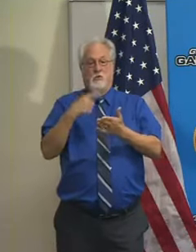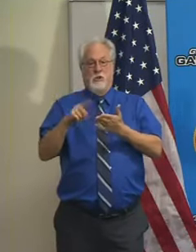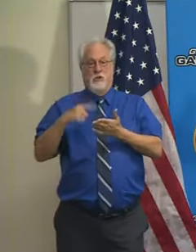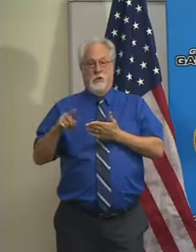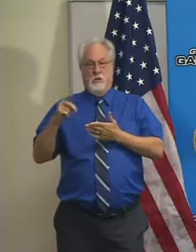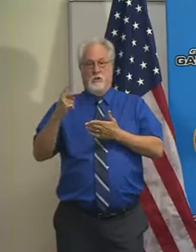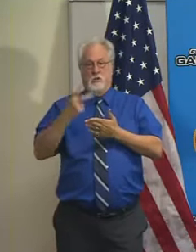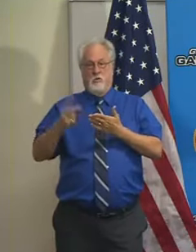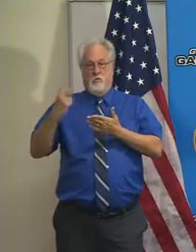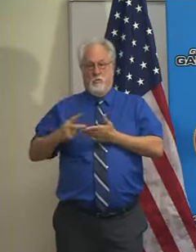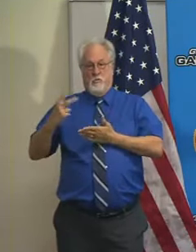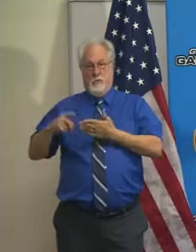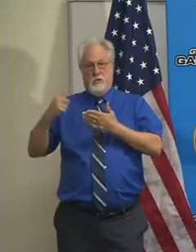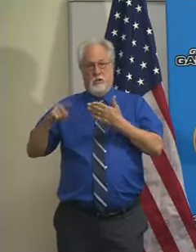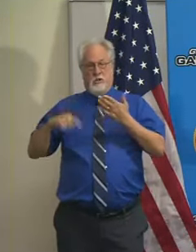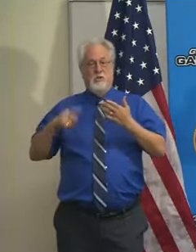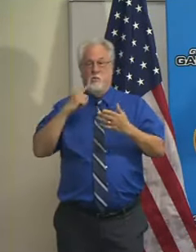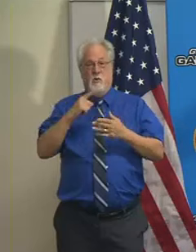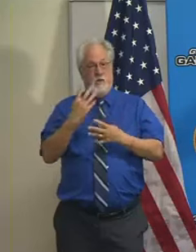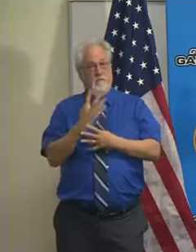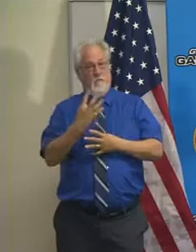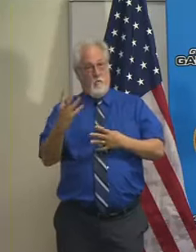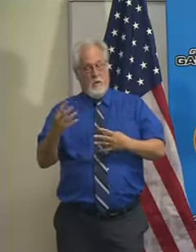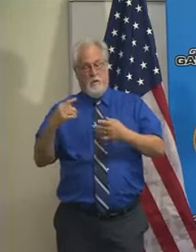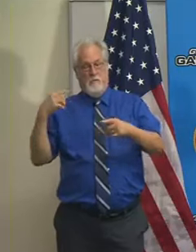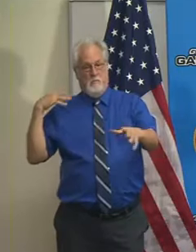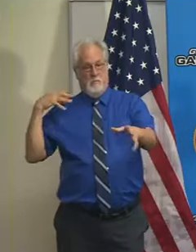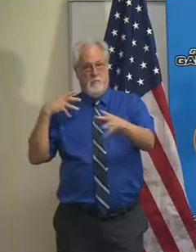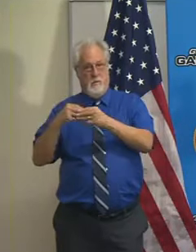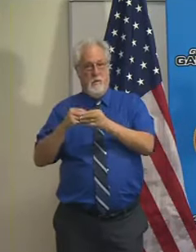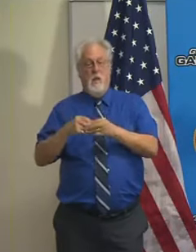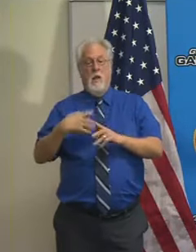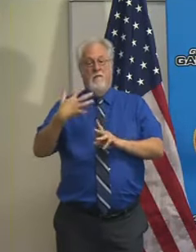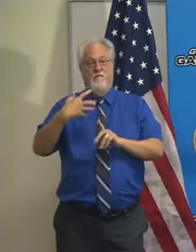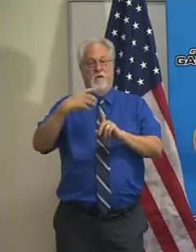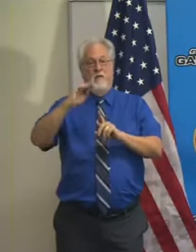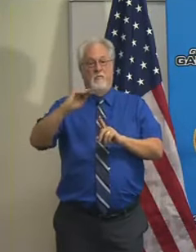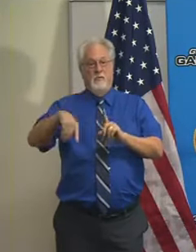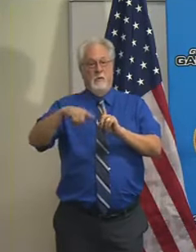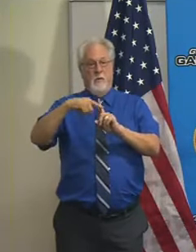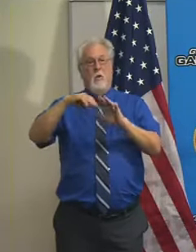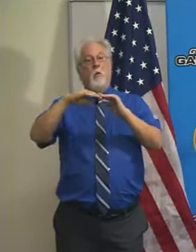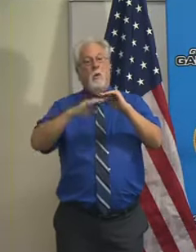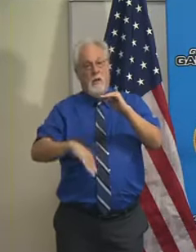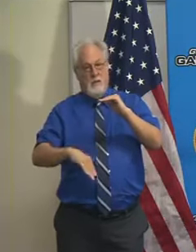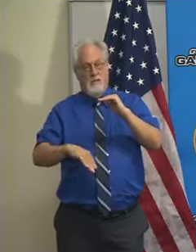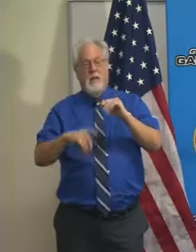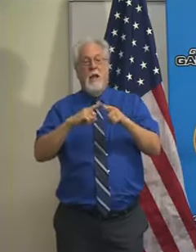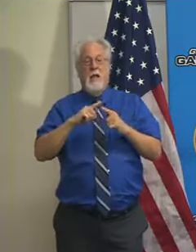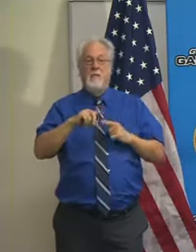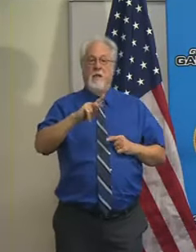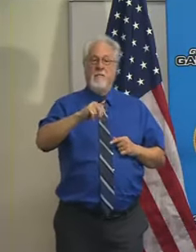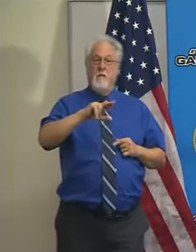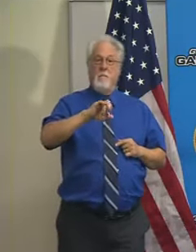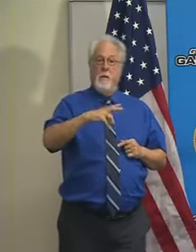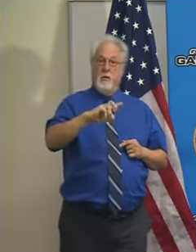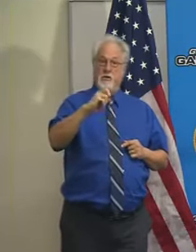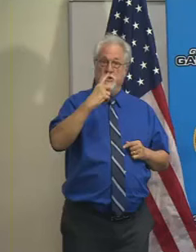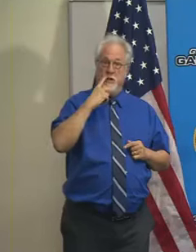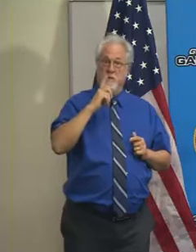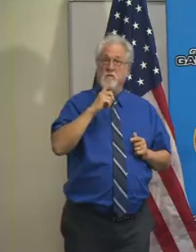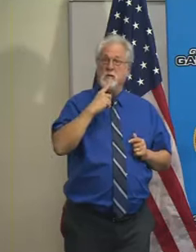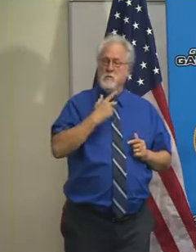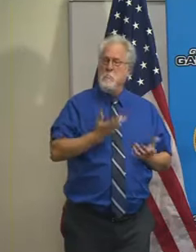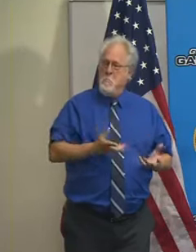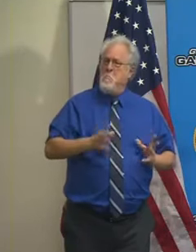two-week checks, so essentially four weeks, have been at 5% positivity or less. And then the parish government has to say, this is